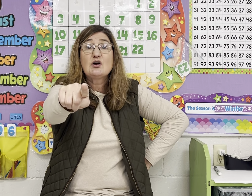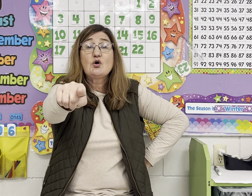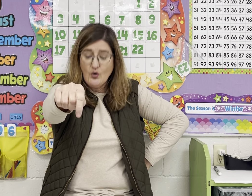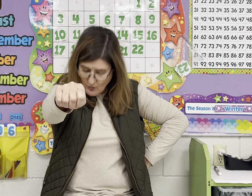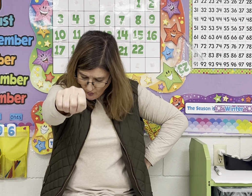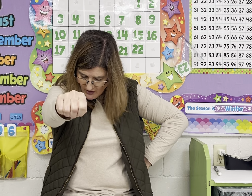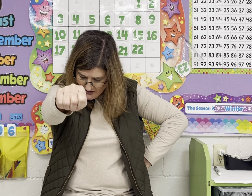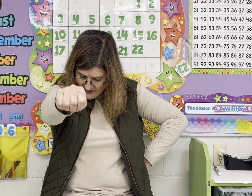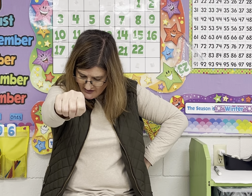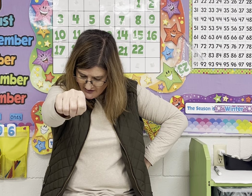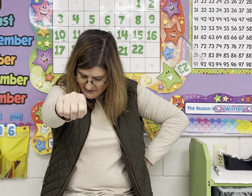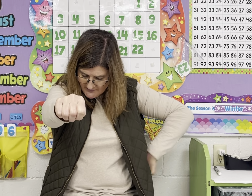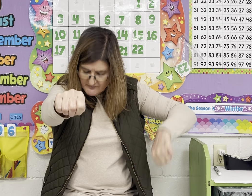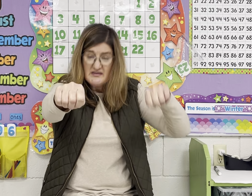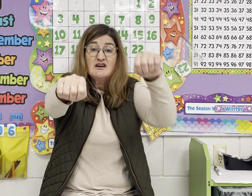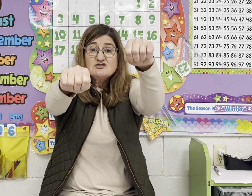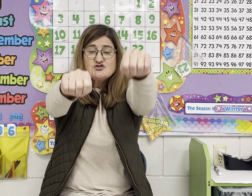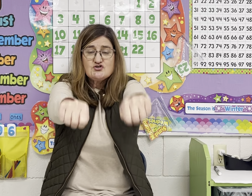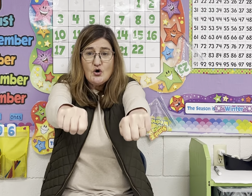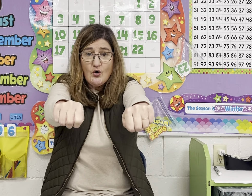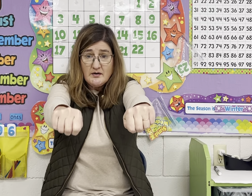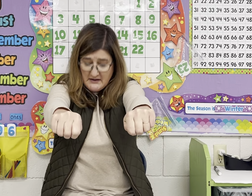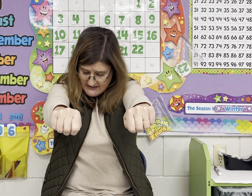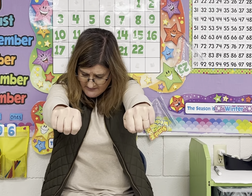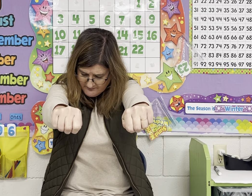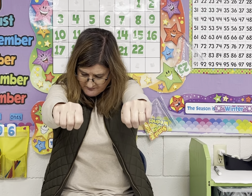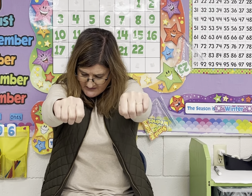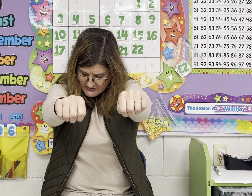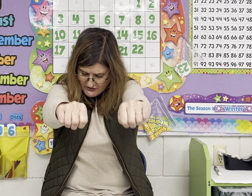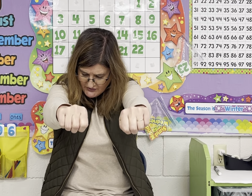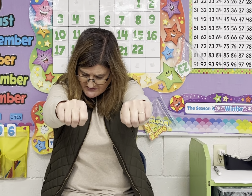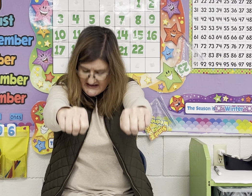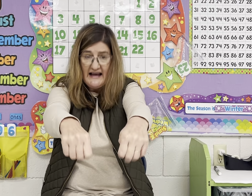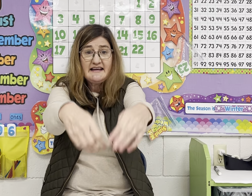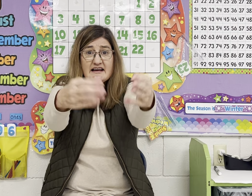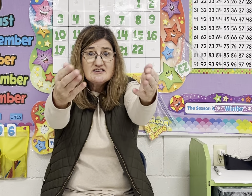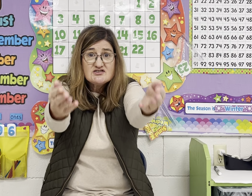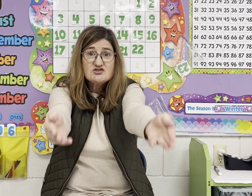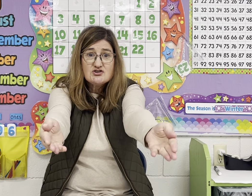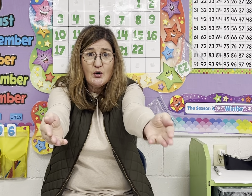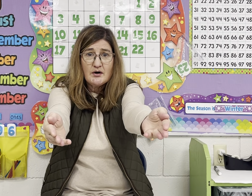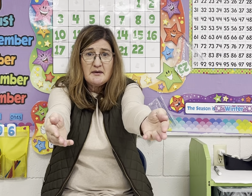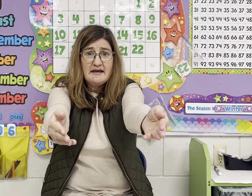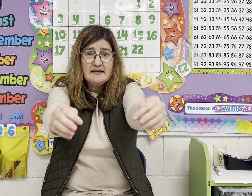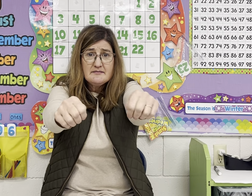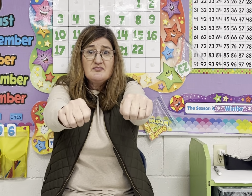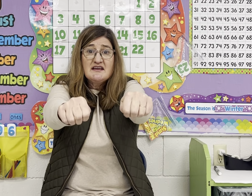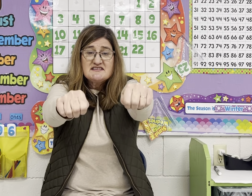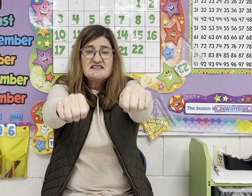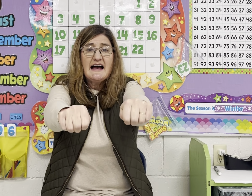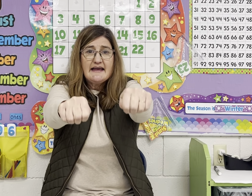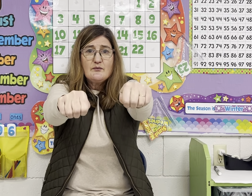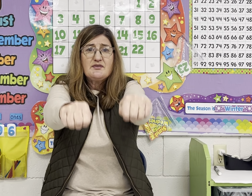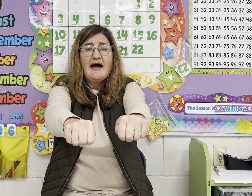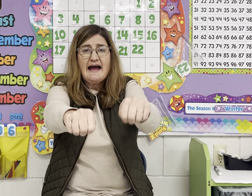Cor. Stormy. You say stormy. Say it without